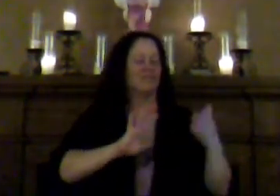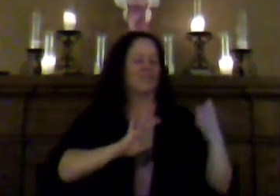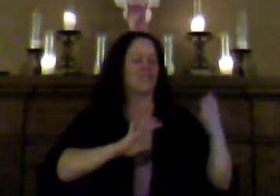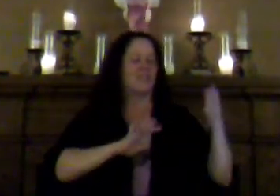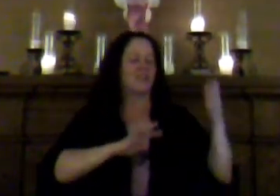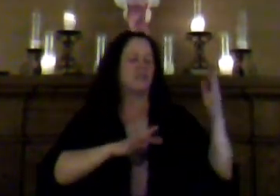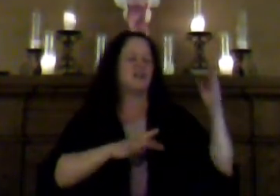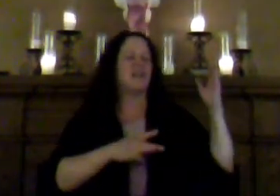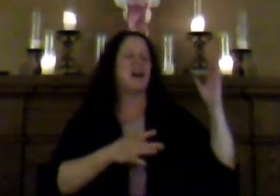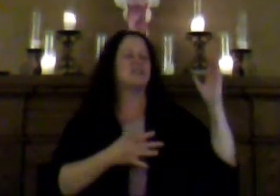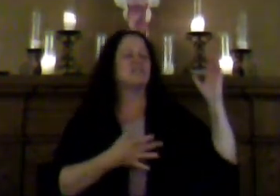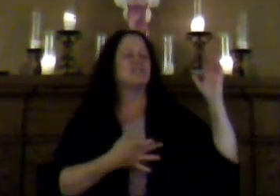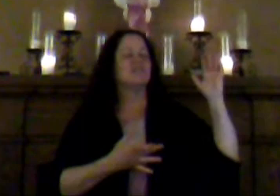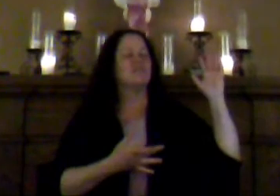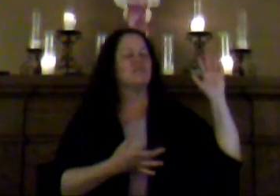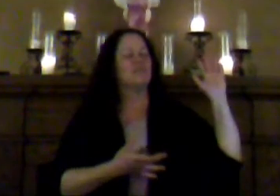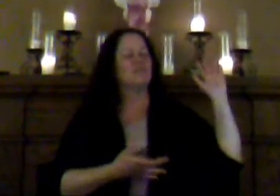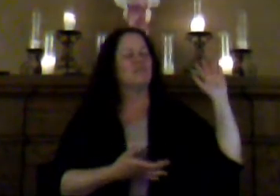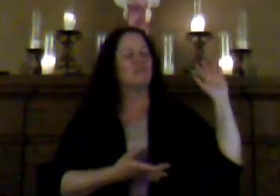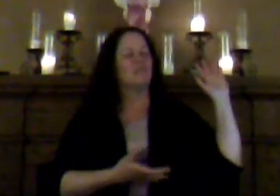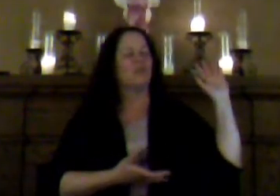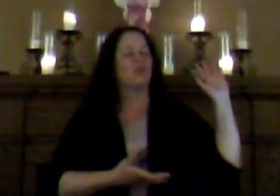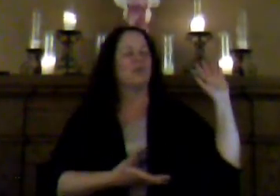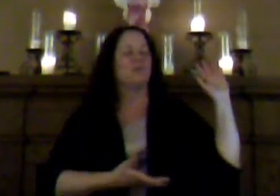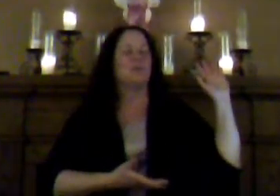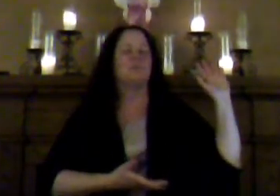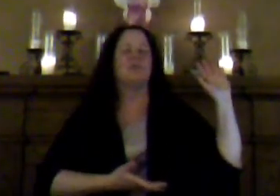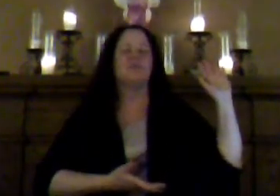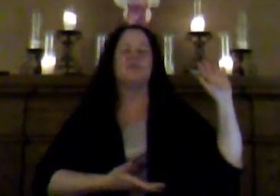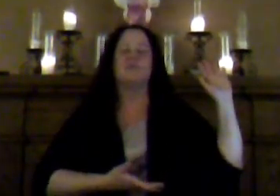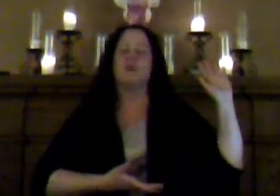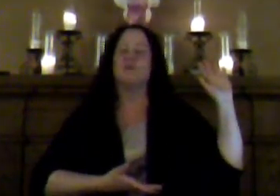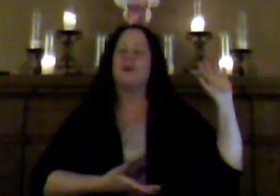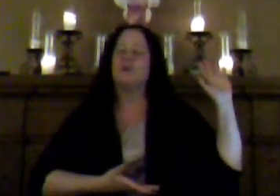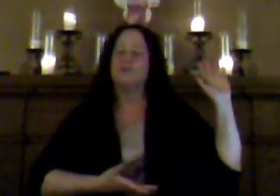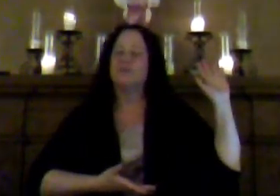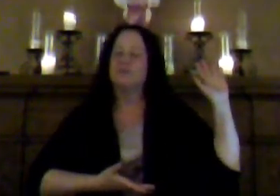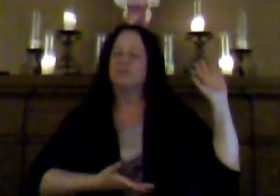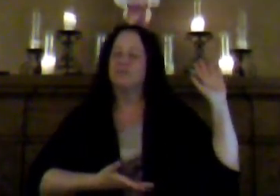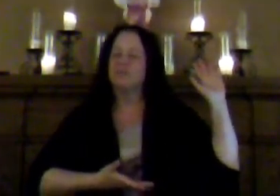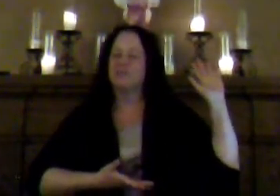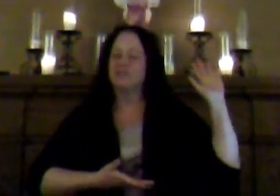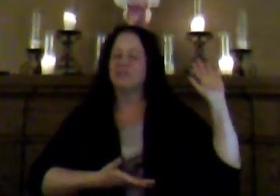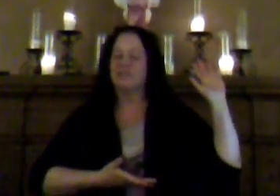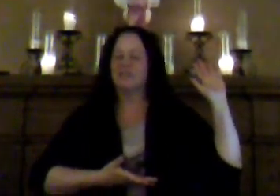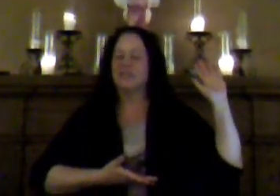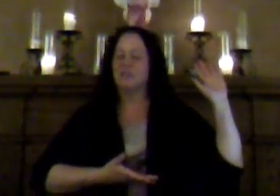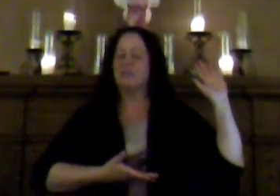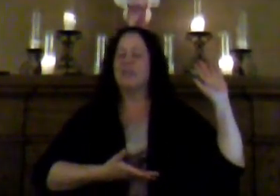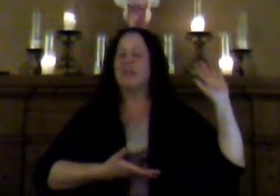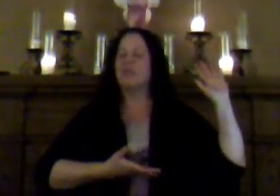And with that, we bid you farewell. And we thank you.